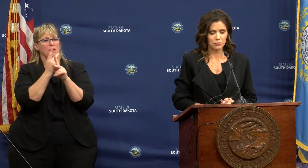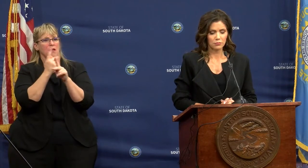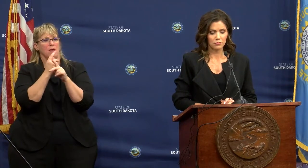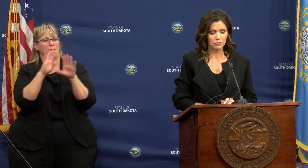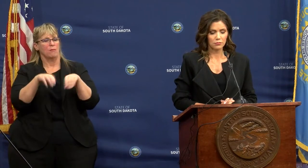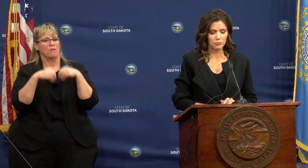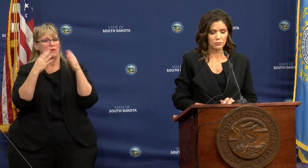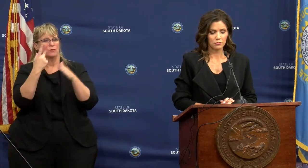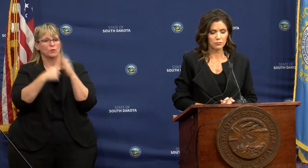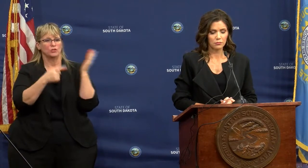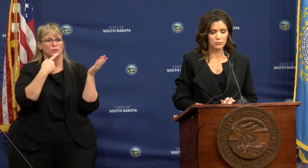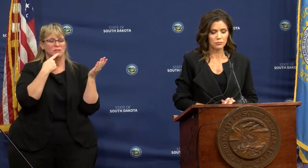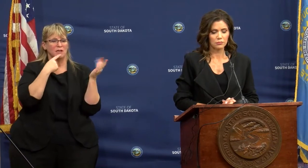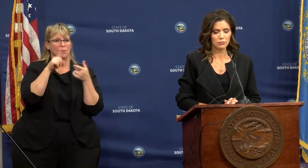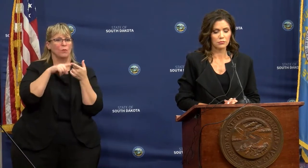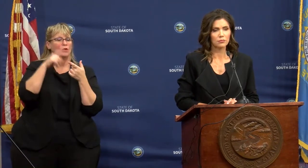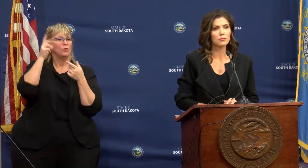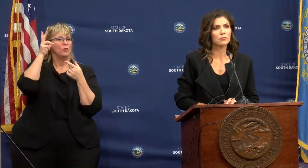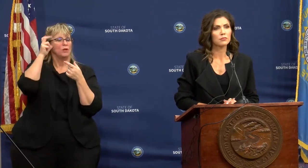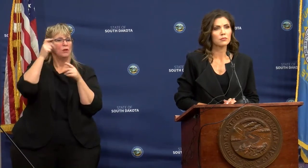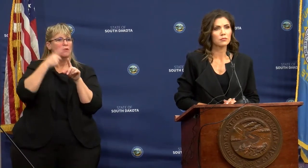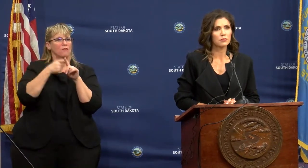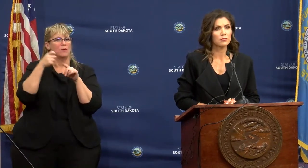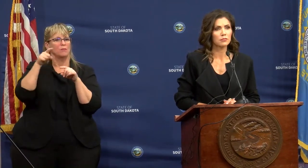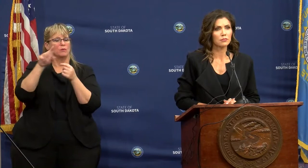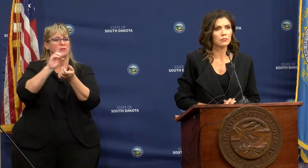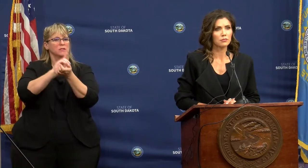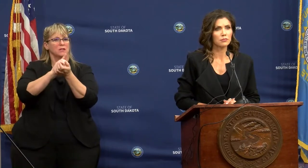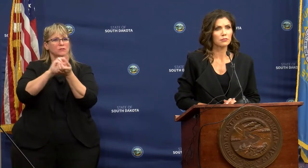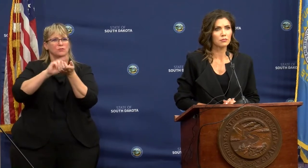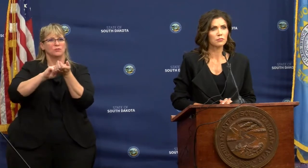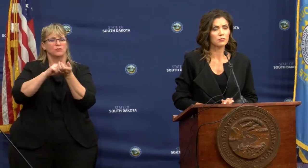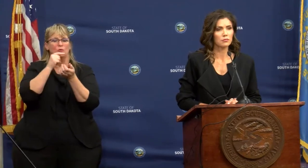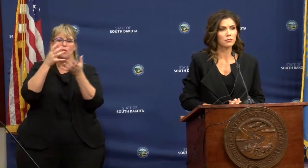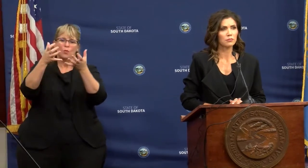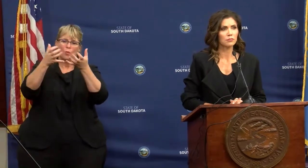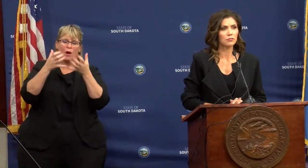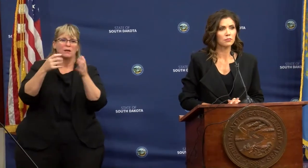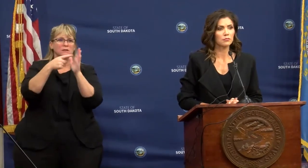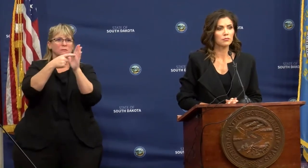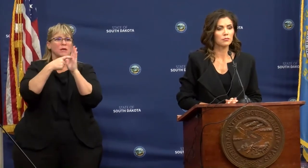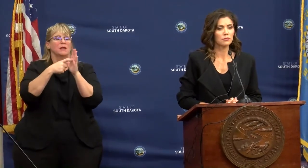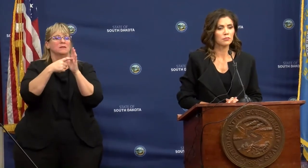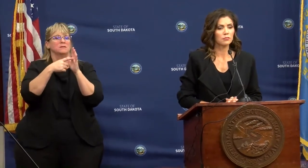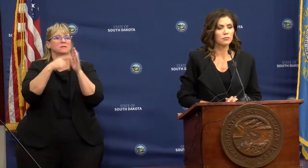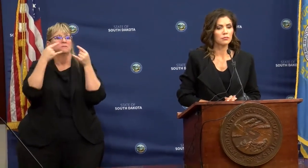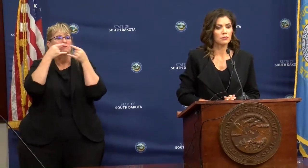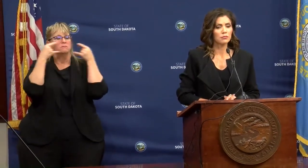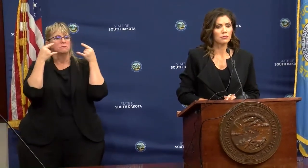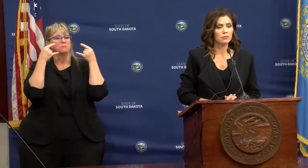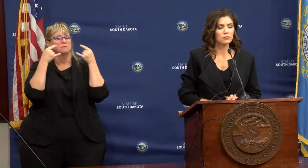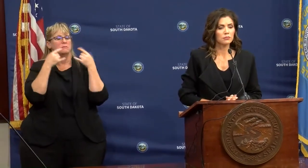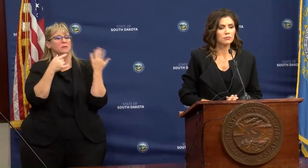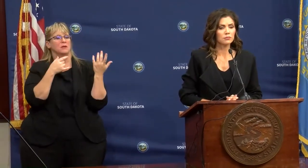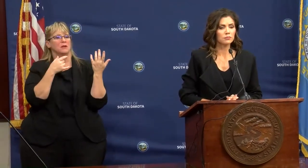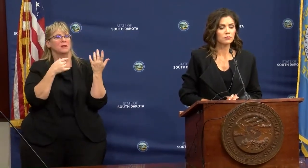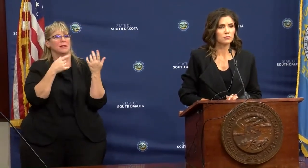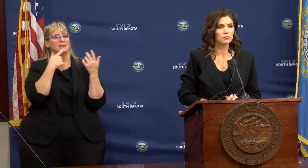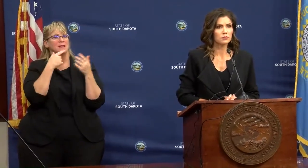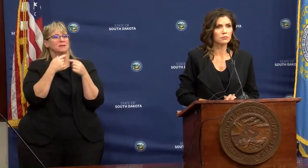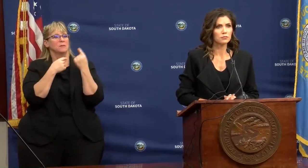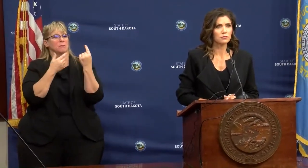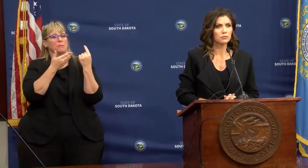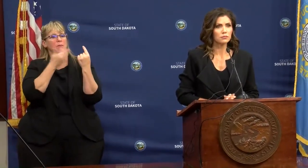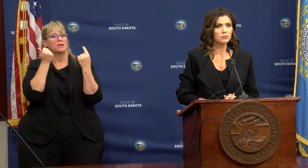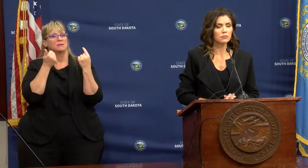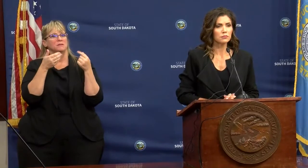know, what do you say when you hear from those doctors and nurses who want a mask mandate and say that this is one of the best